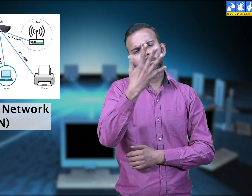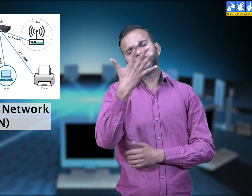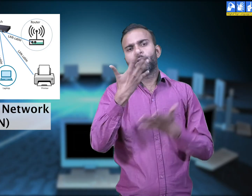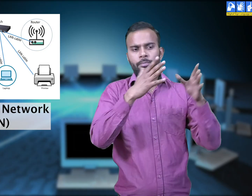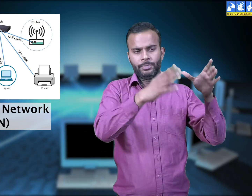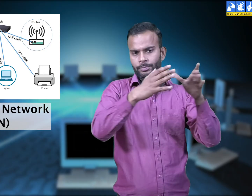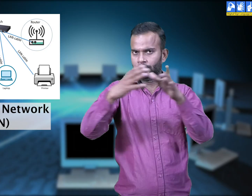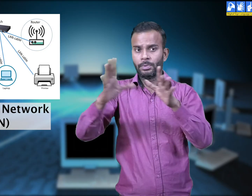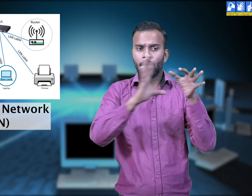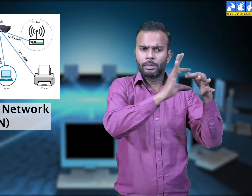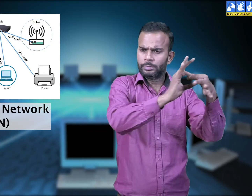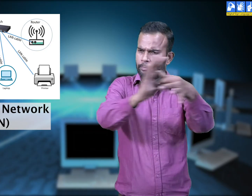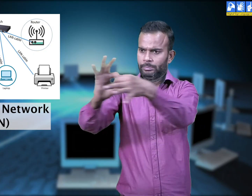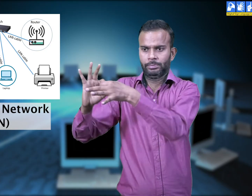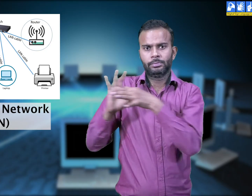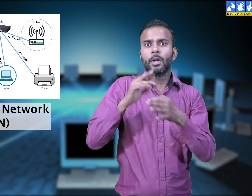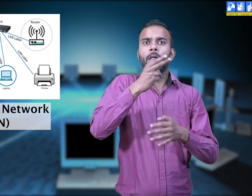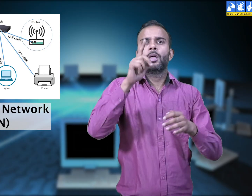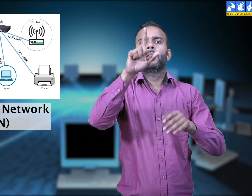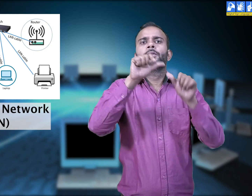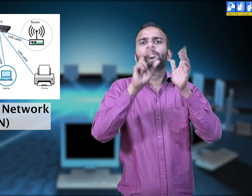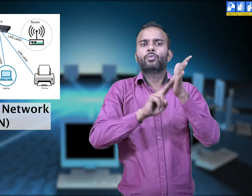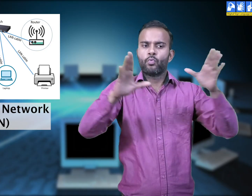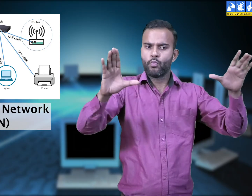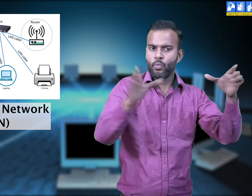share files in a small area is said as LEN. LEN.